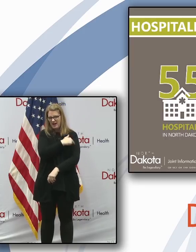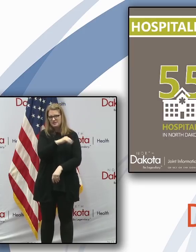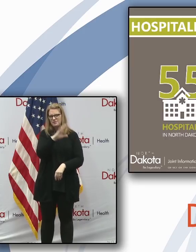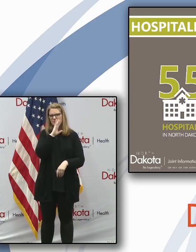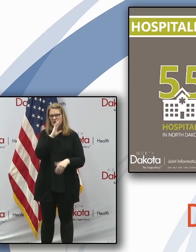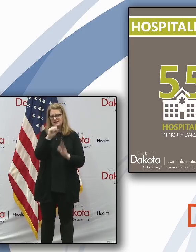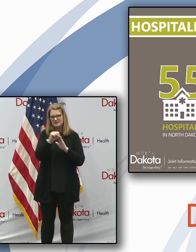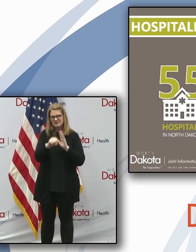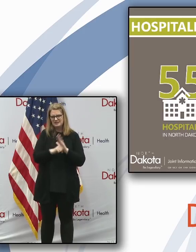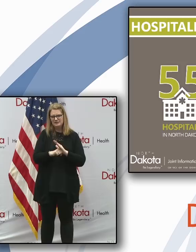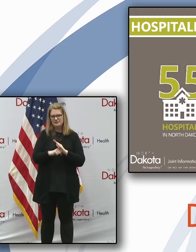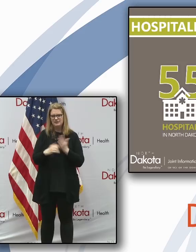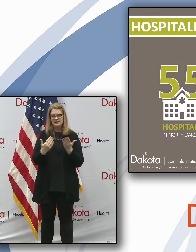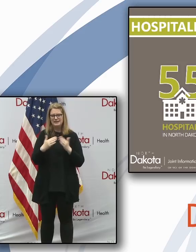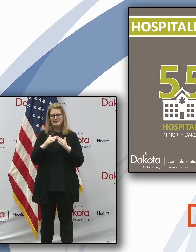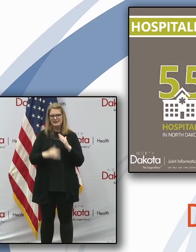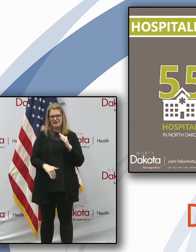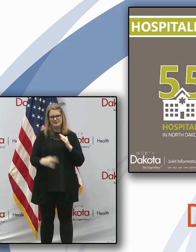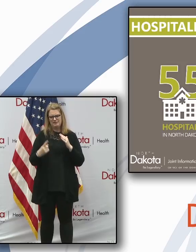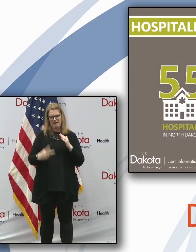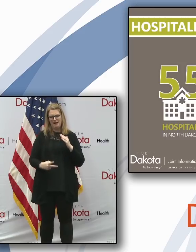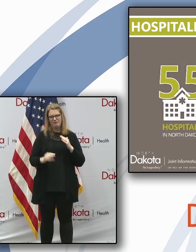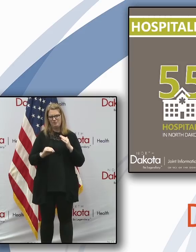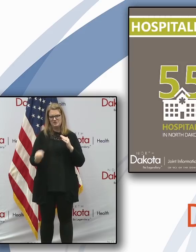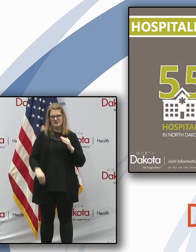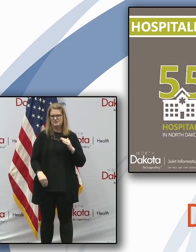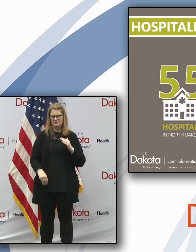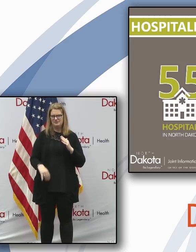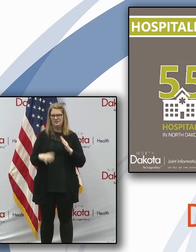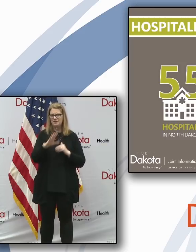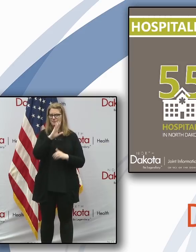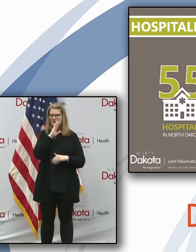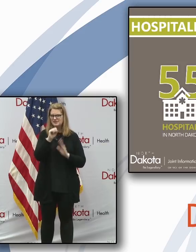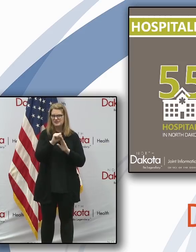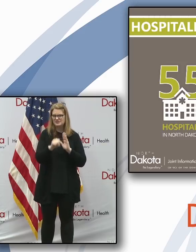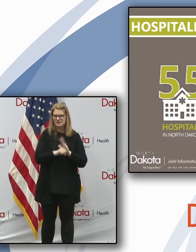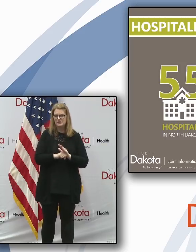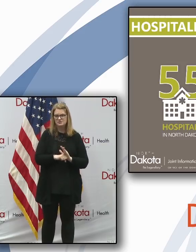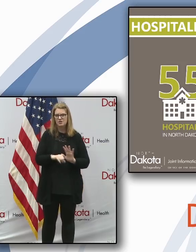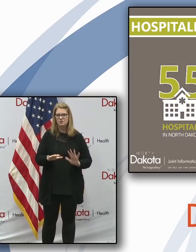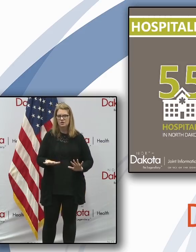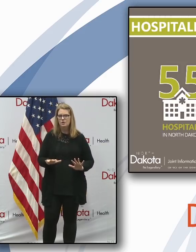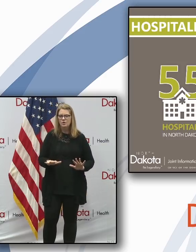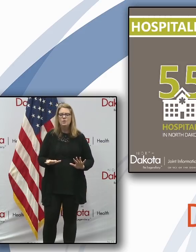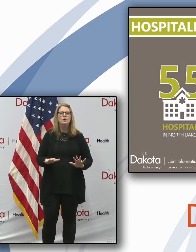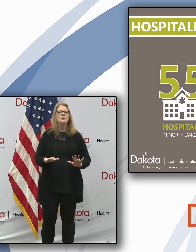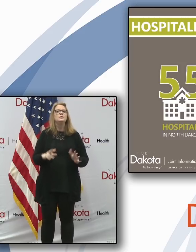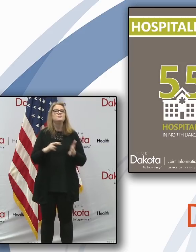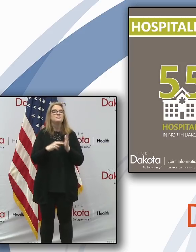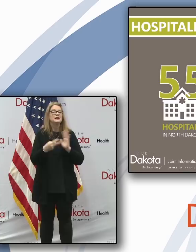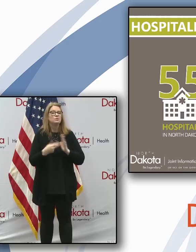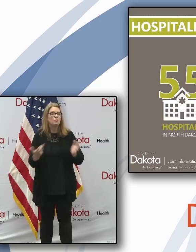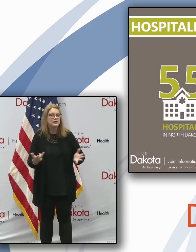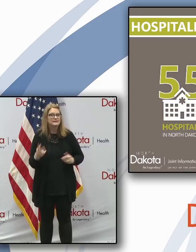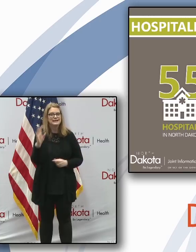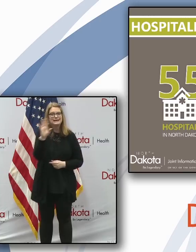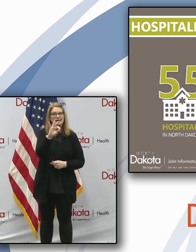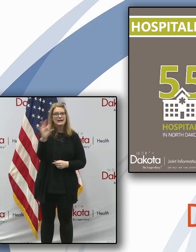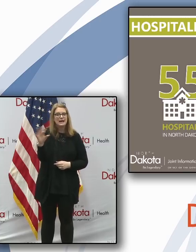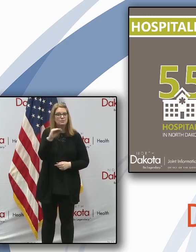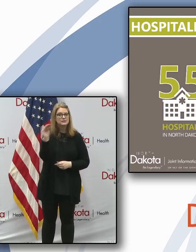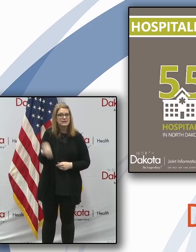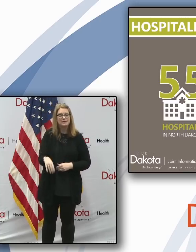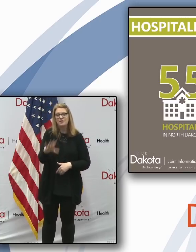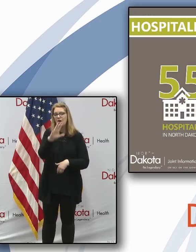It's really probably less than a half of 1% of the beds in the state. So another way of saying this is 99% of the hospital